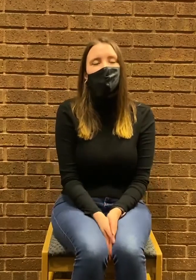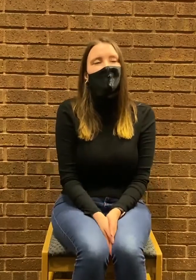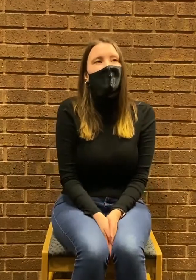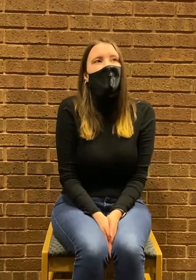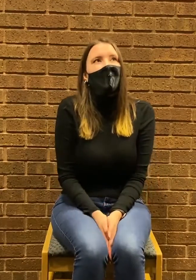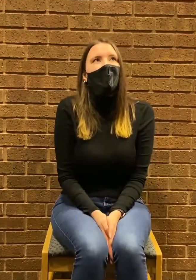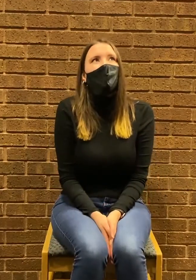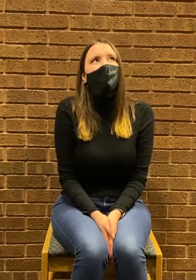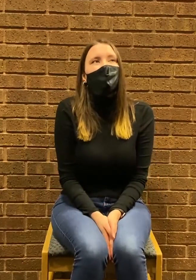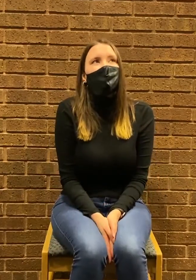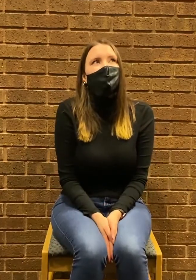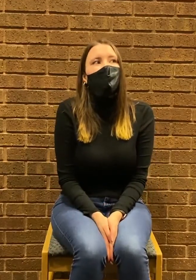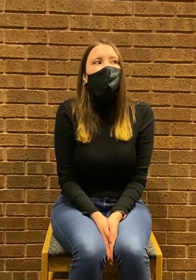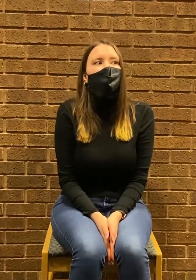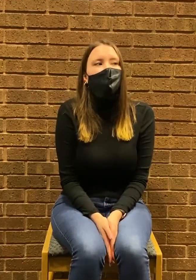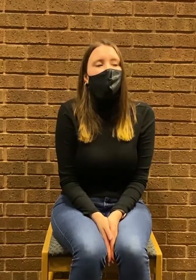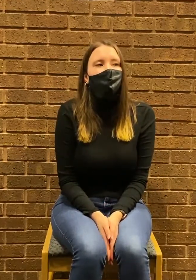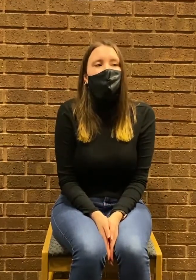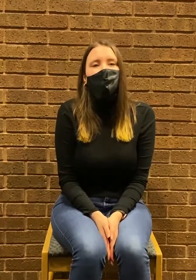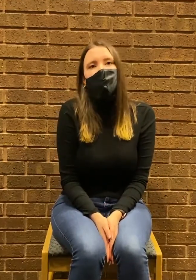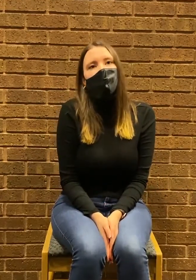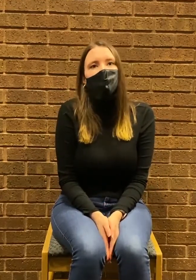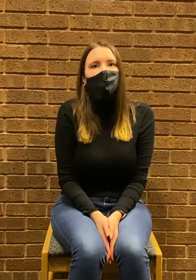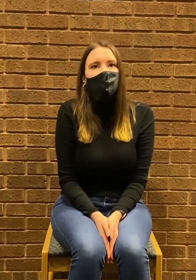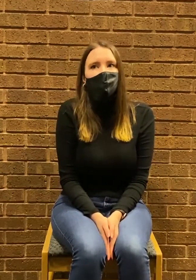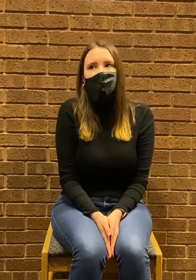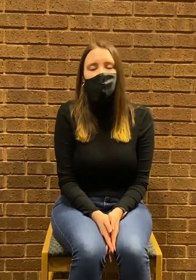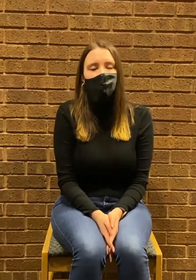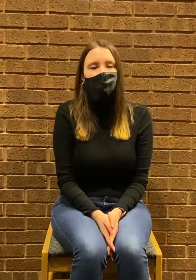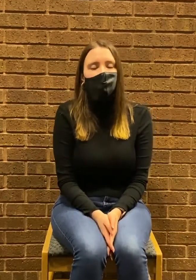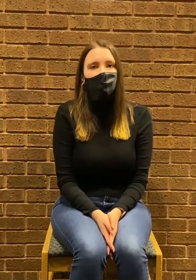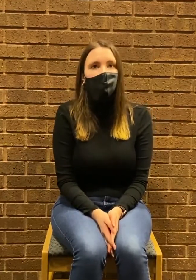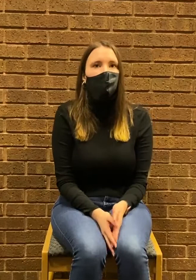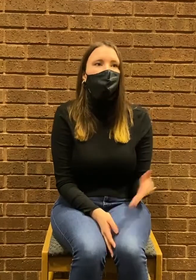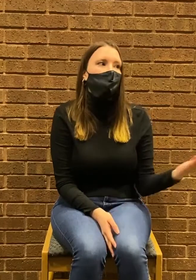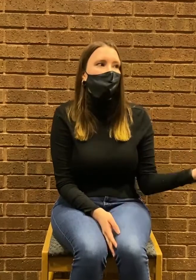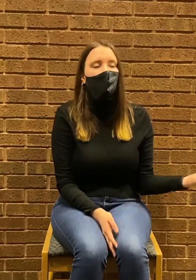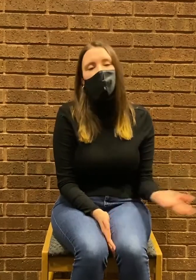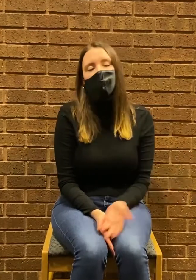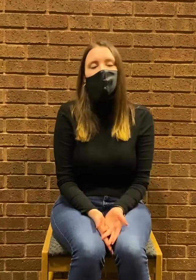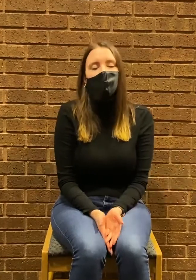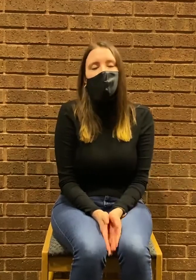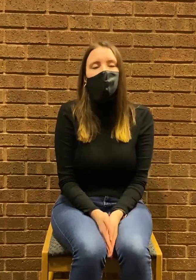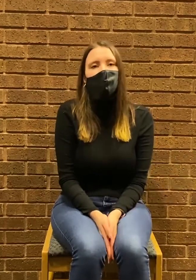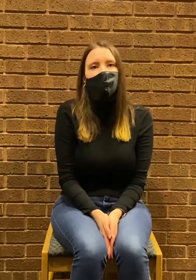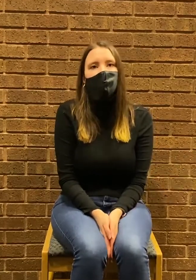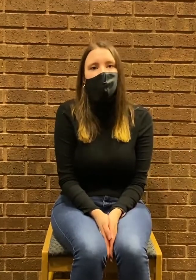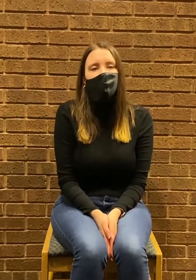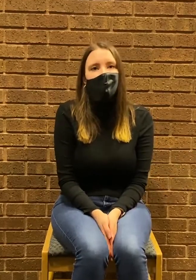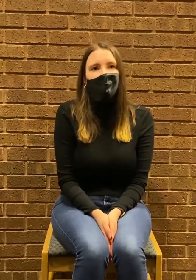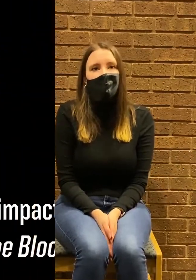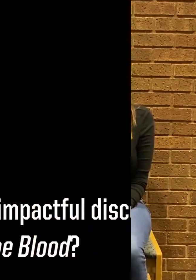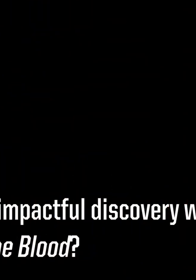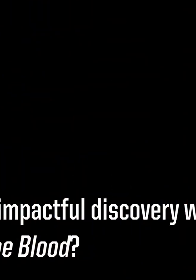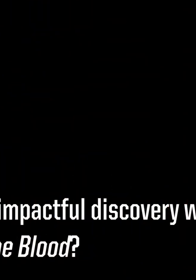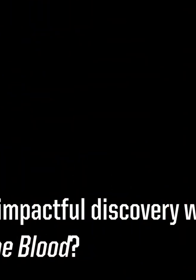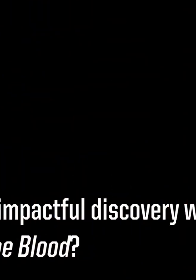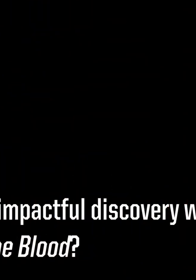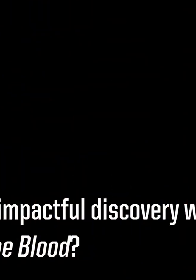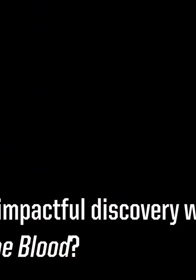and yeah I feel like that was a really unique opportunity and to work with two directors that aren't from Purdue. What has been an